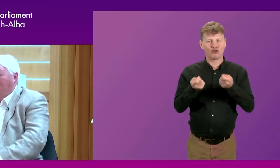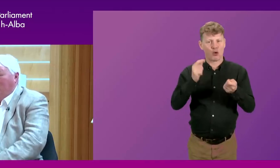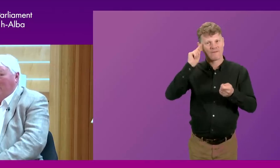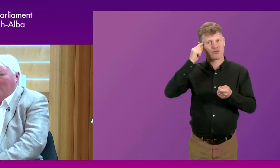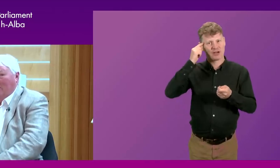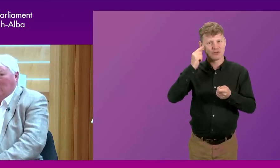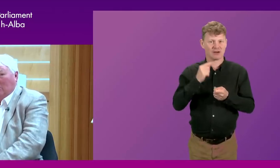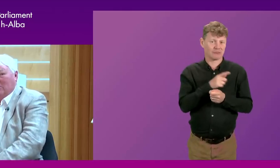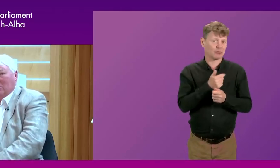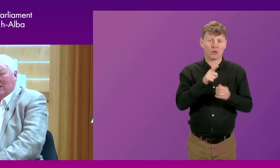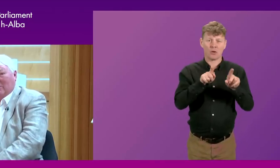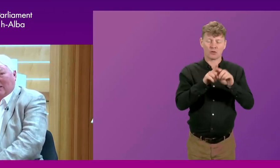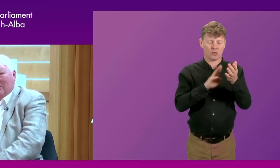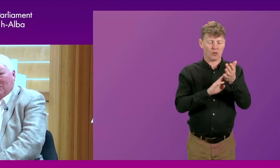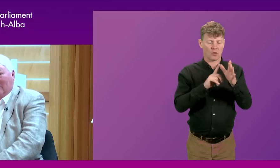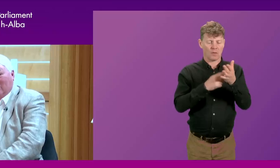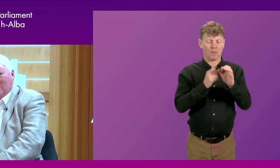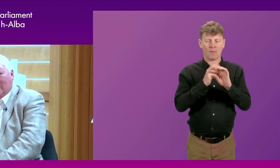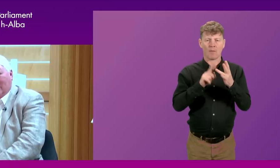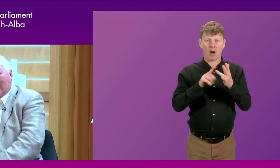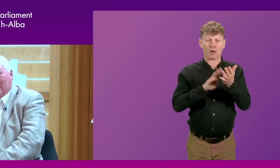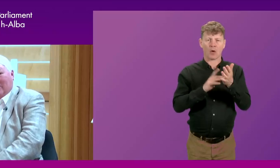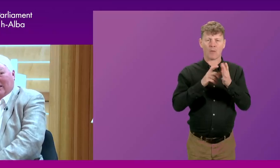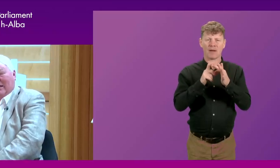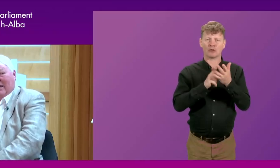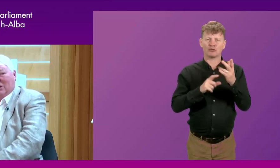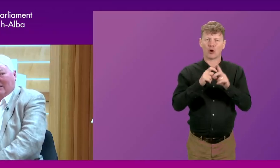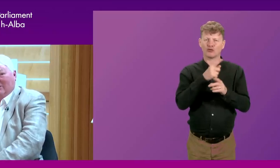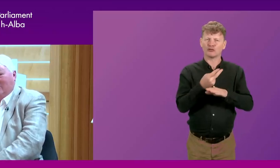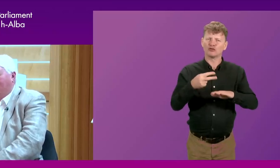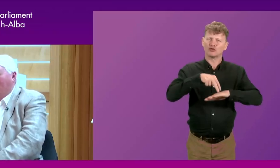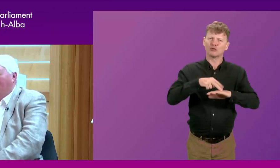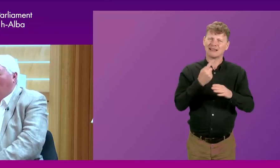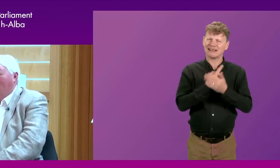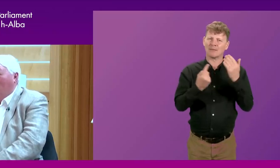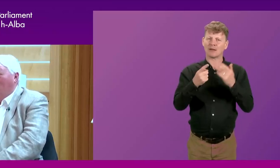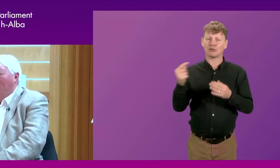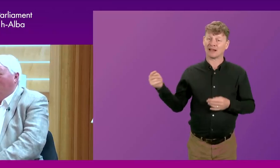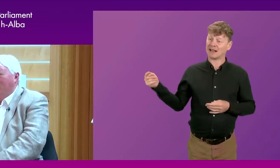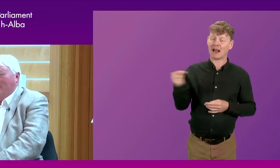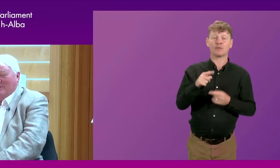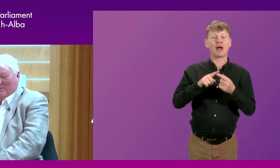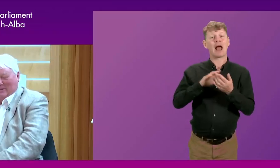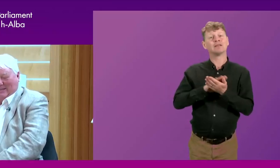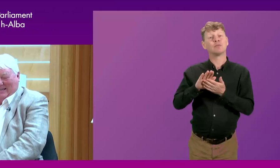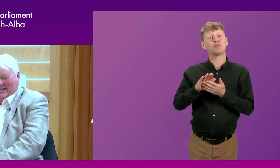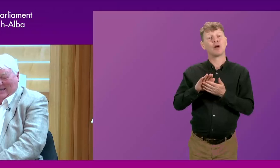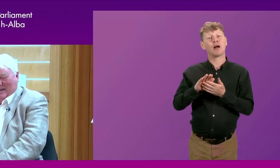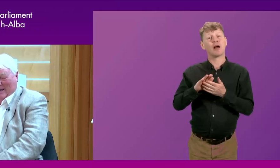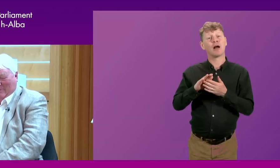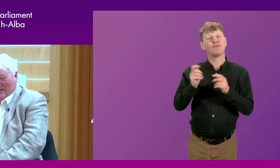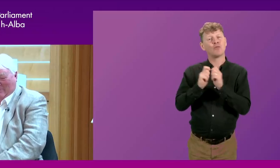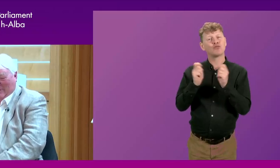I remember also when Margot Macdonald stood as an independent, she held a news conference in Edinburgh and she entered to the sound of only the lonely, which I thought was absolutely